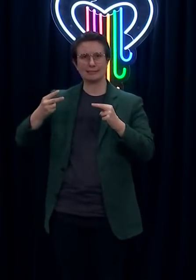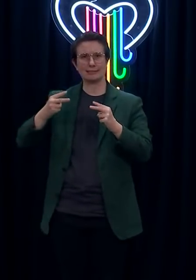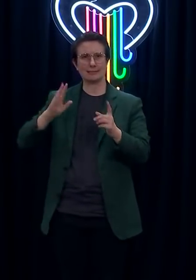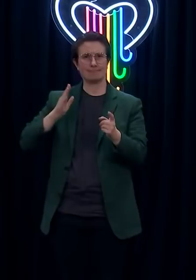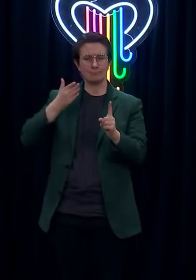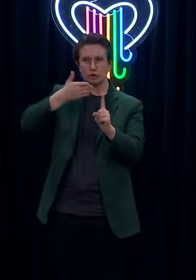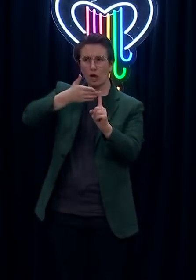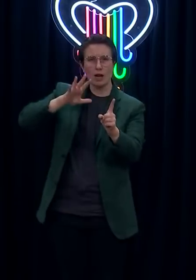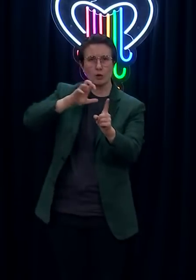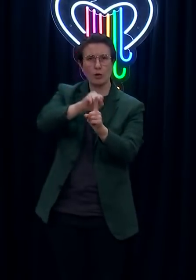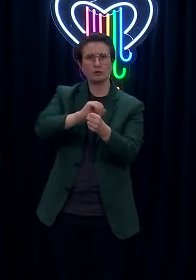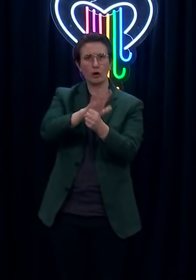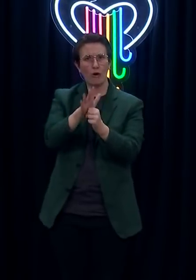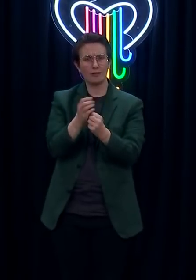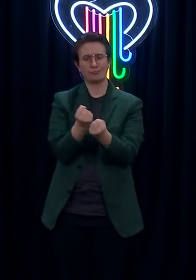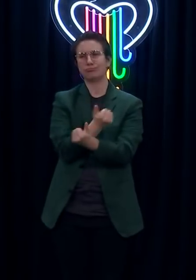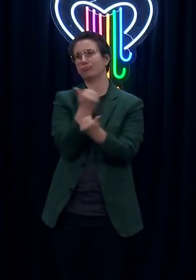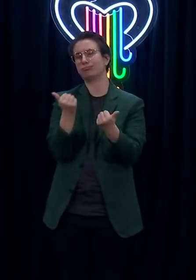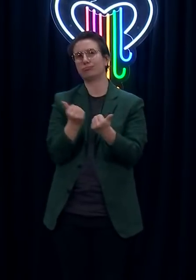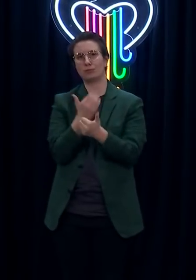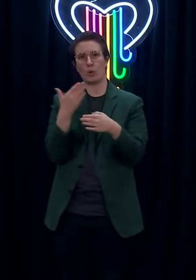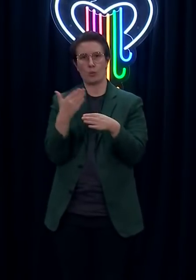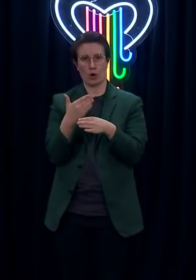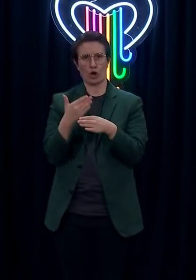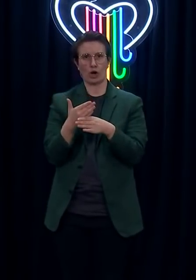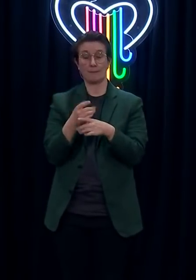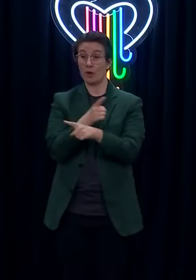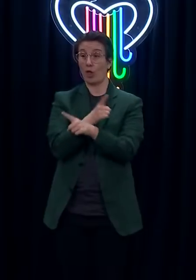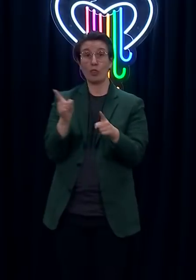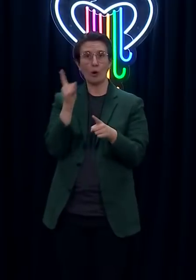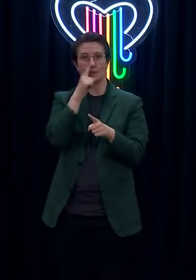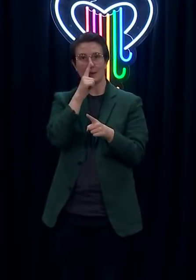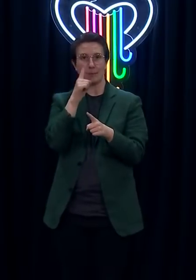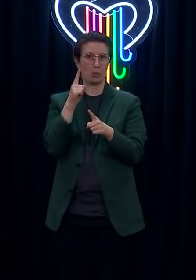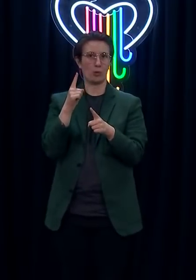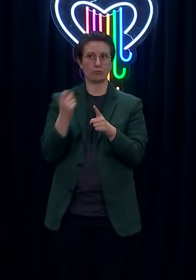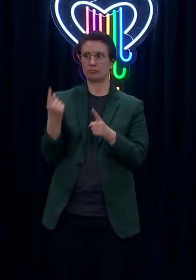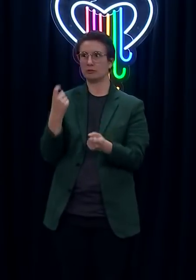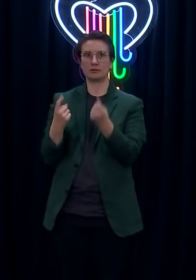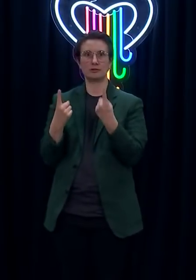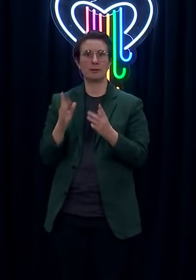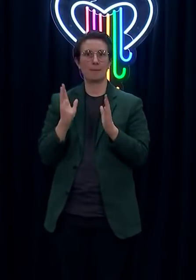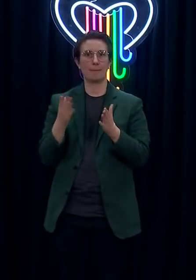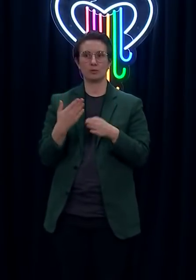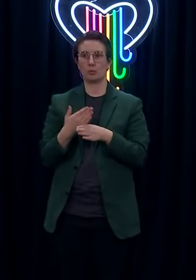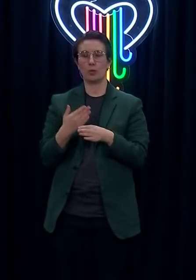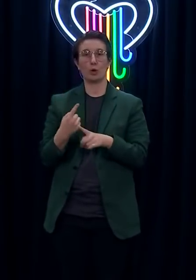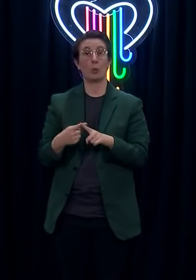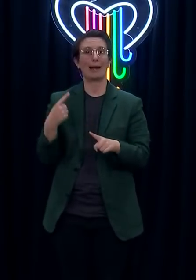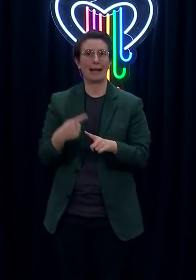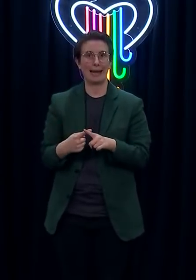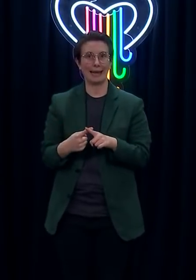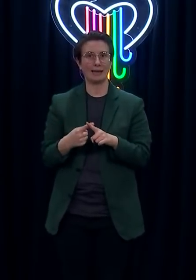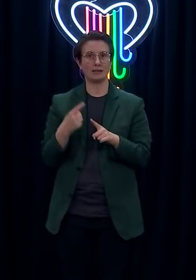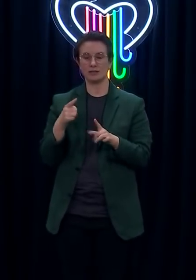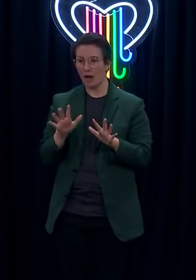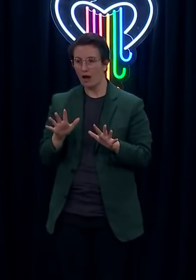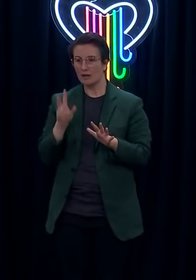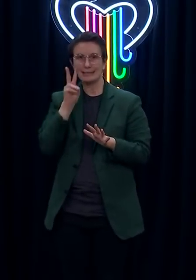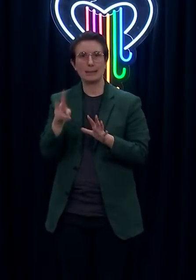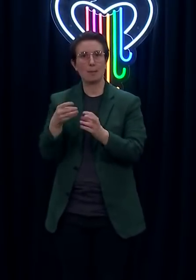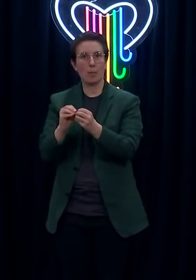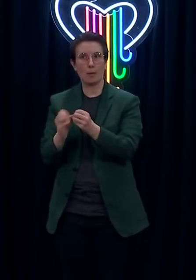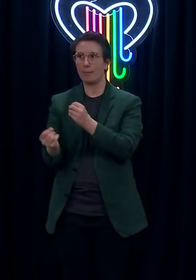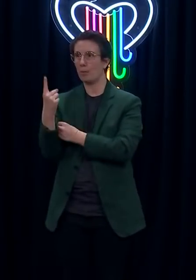support the COVID-19 response or received ad hoc grants for small pieces of research. In order to sustain the contribution of